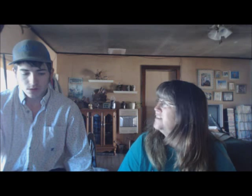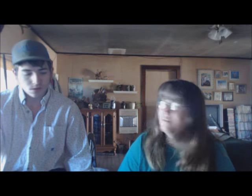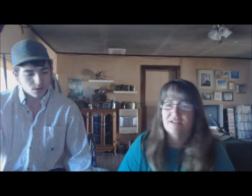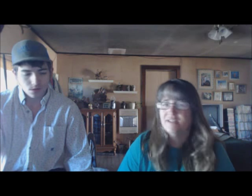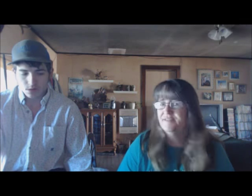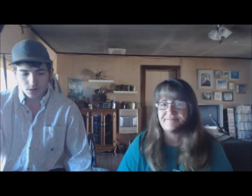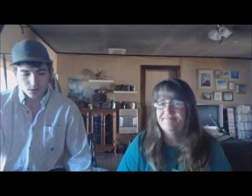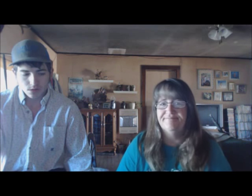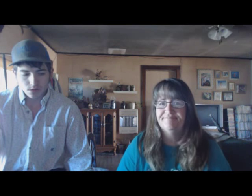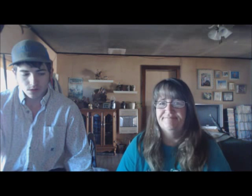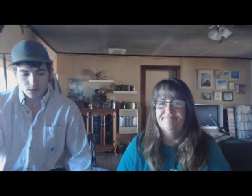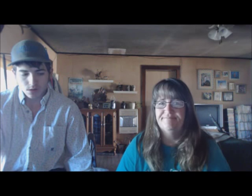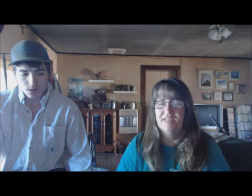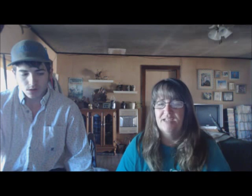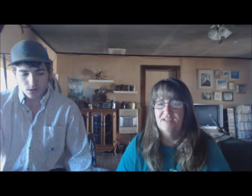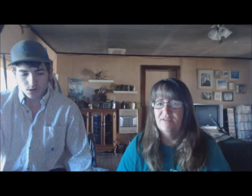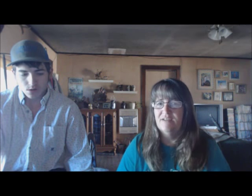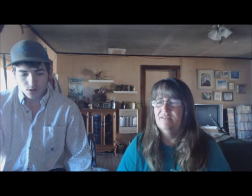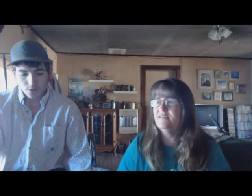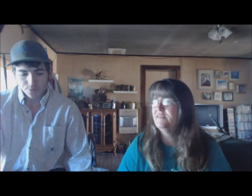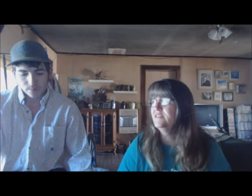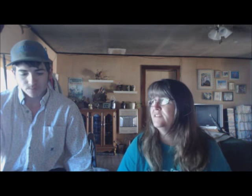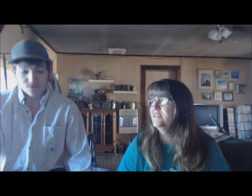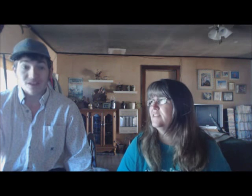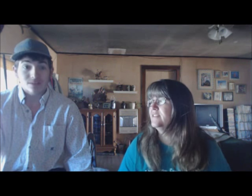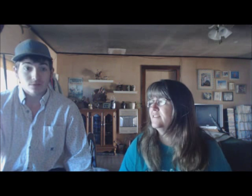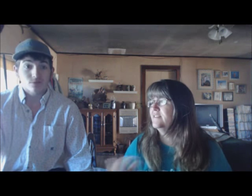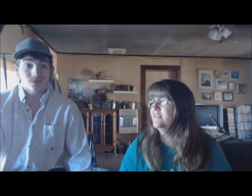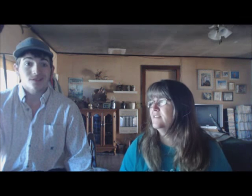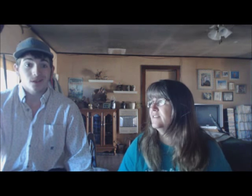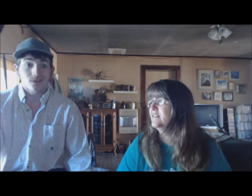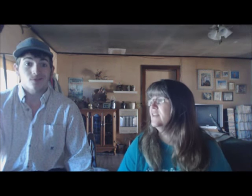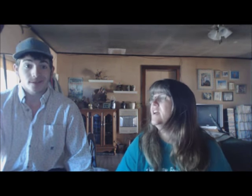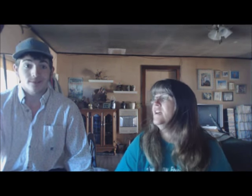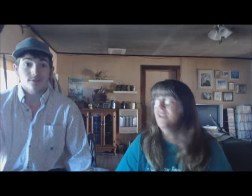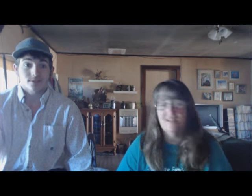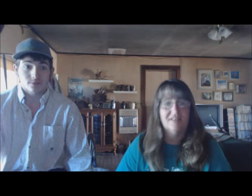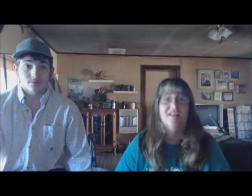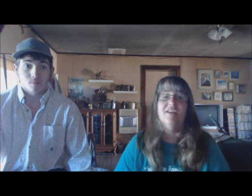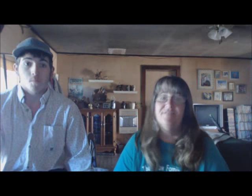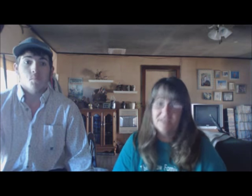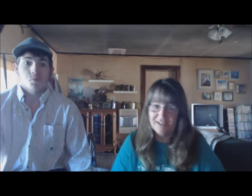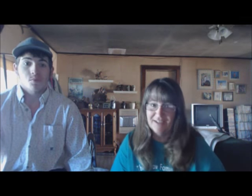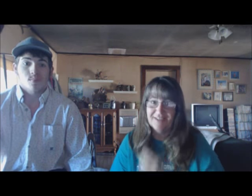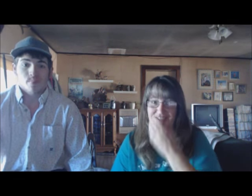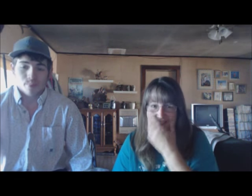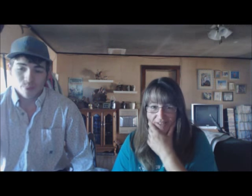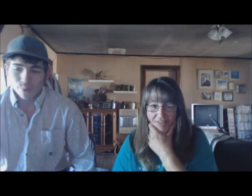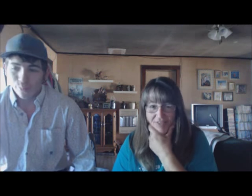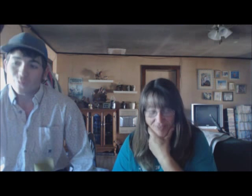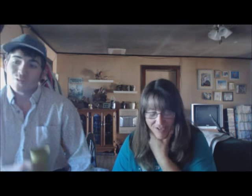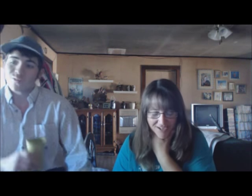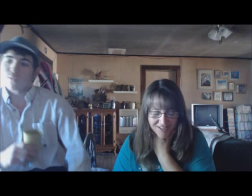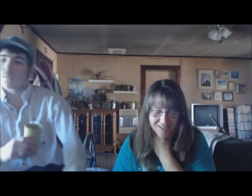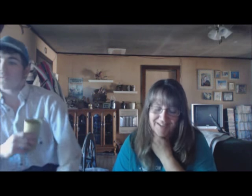Not really. Uh, well. Fence fixed a lot of friggin' fence. A lot of fixing of the fence.